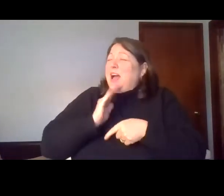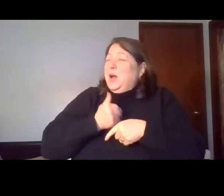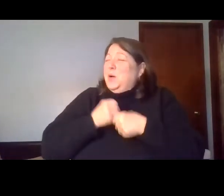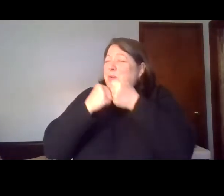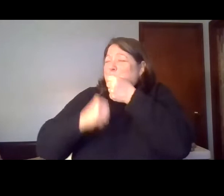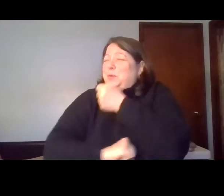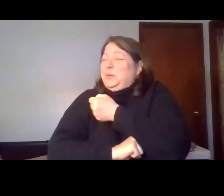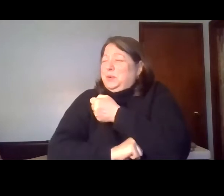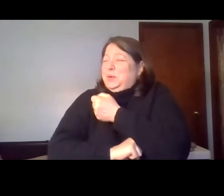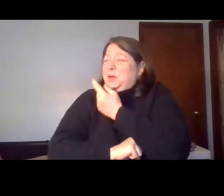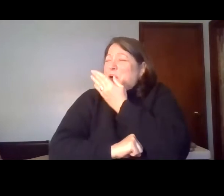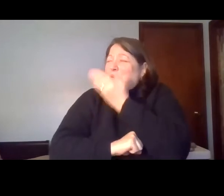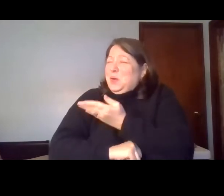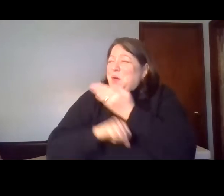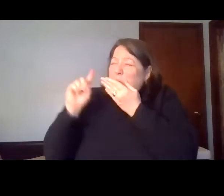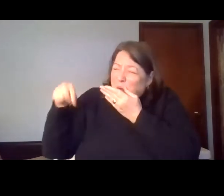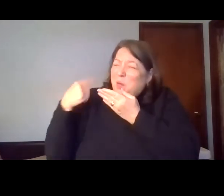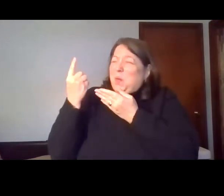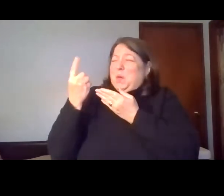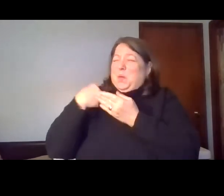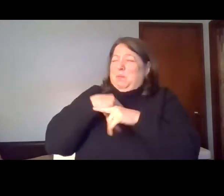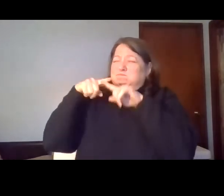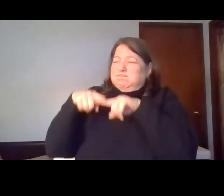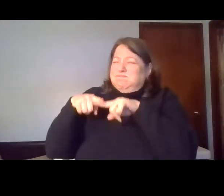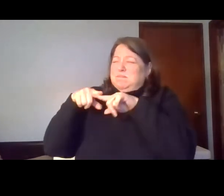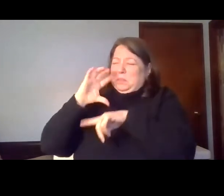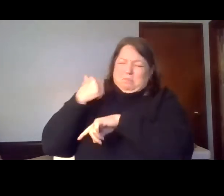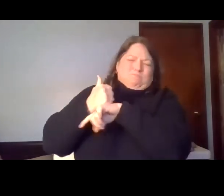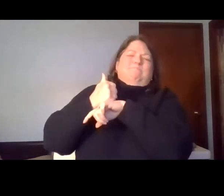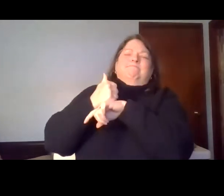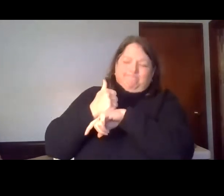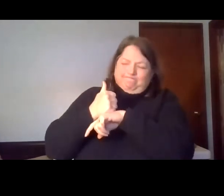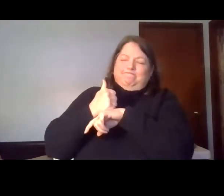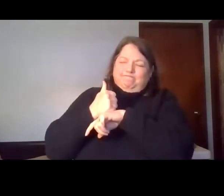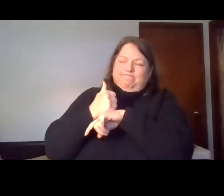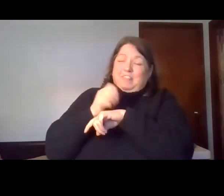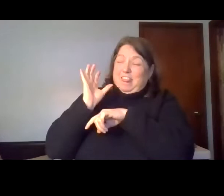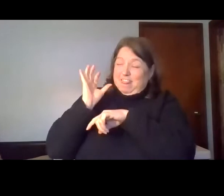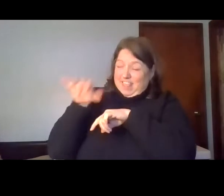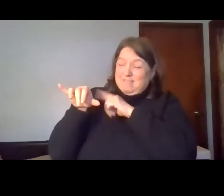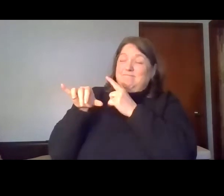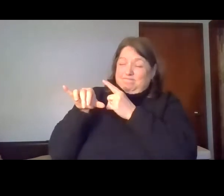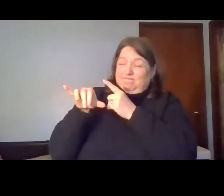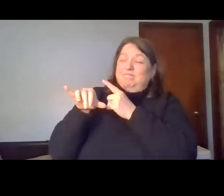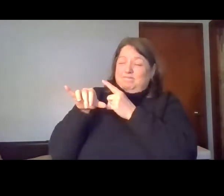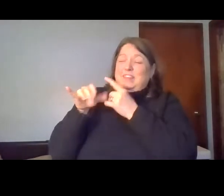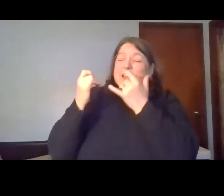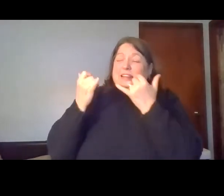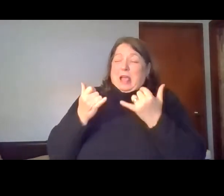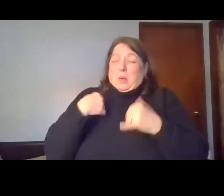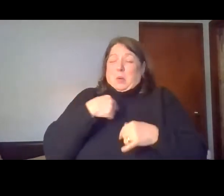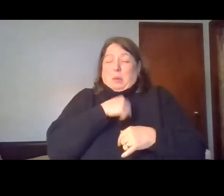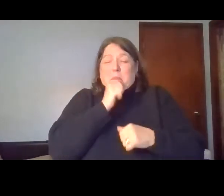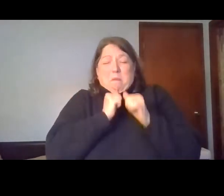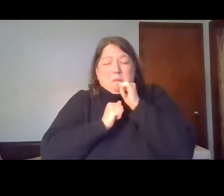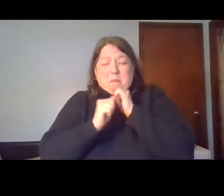one that we build our lives upon. And it's only because of that that we are able to withstand the